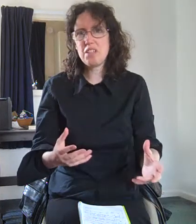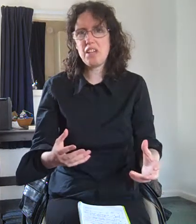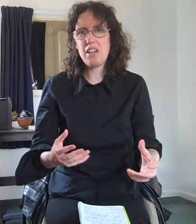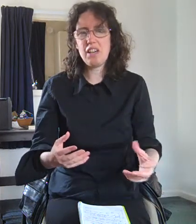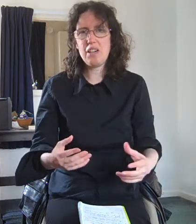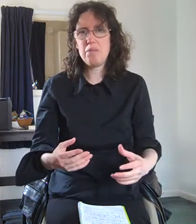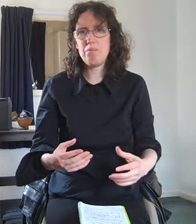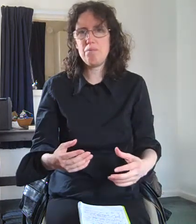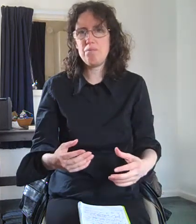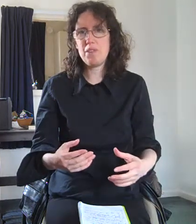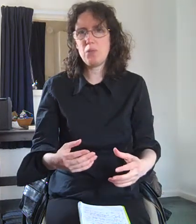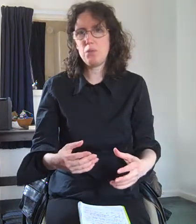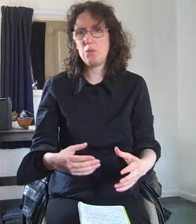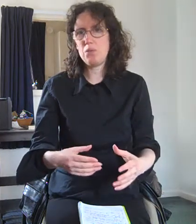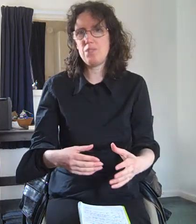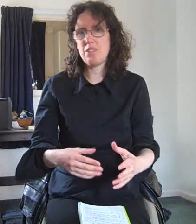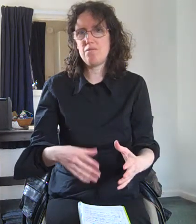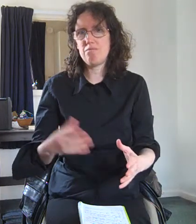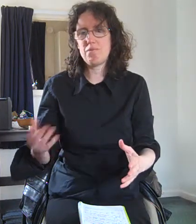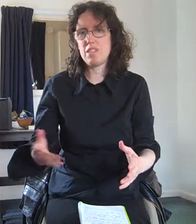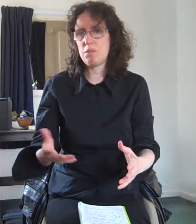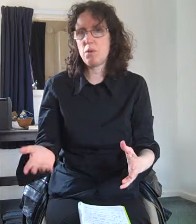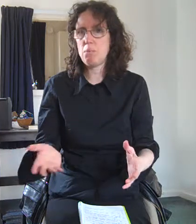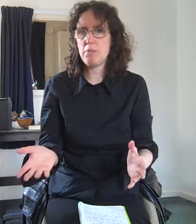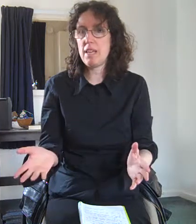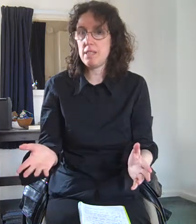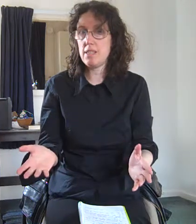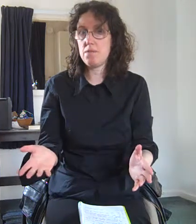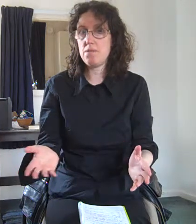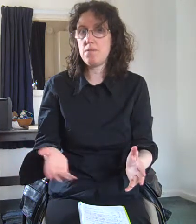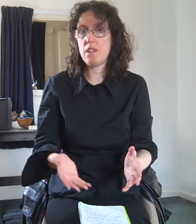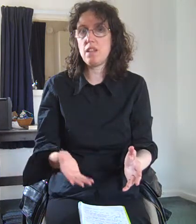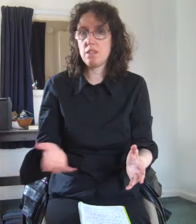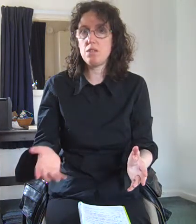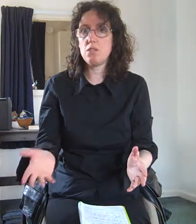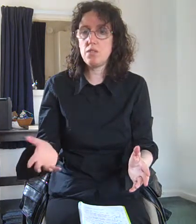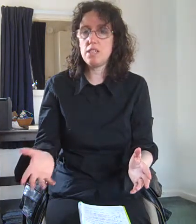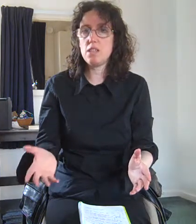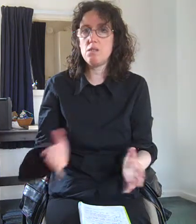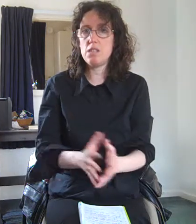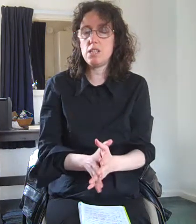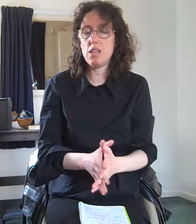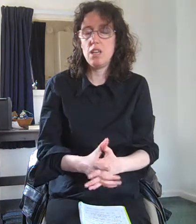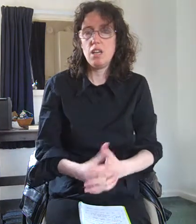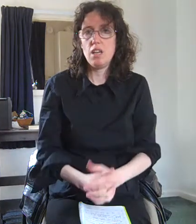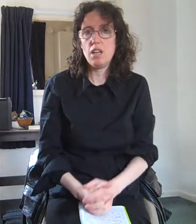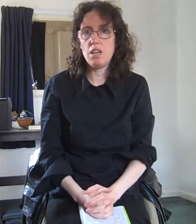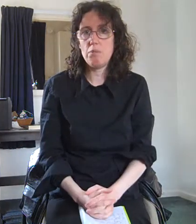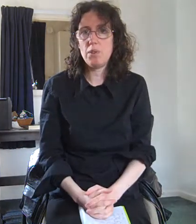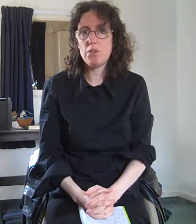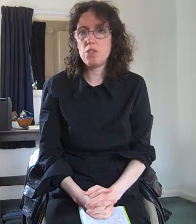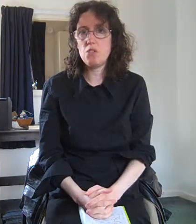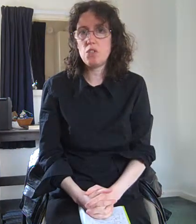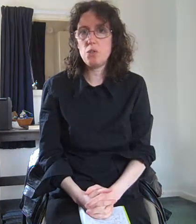or there's probably plenty of other good videos on YouTube